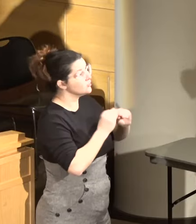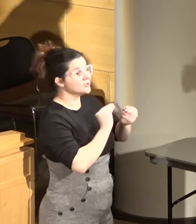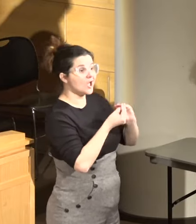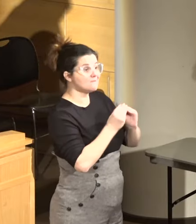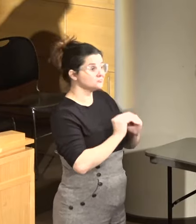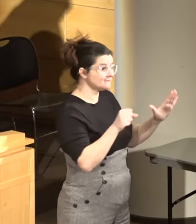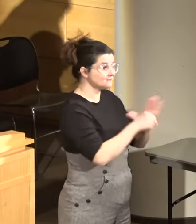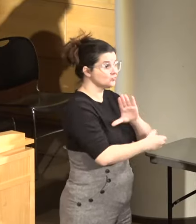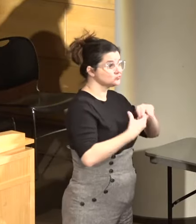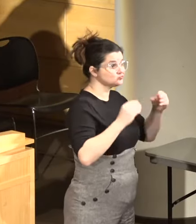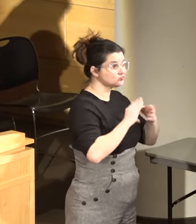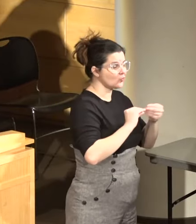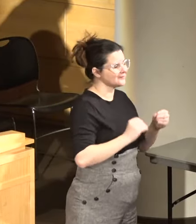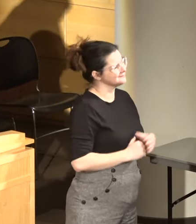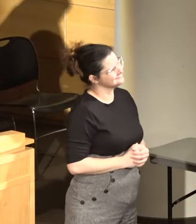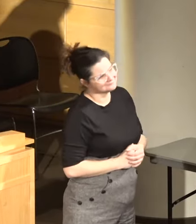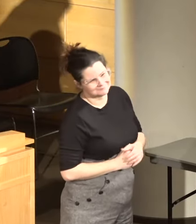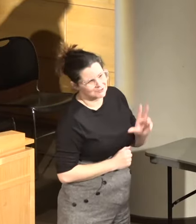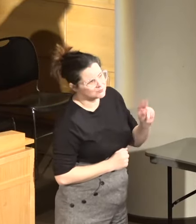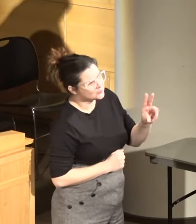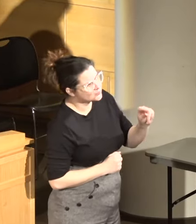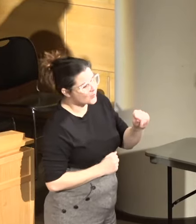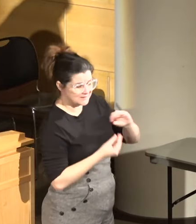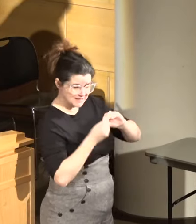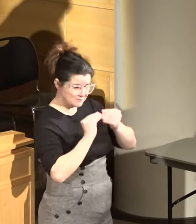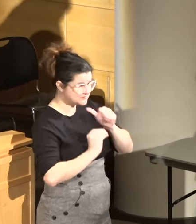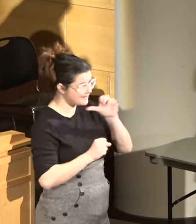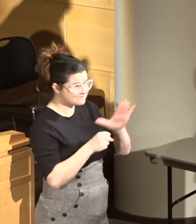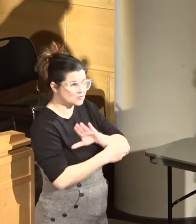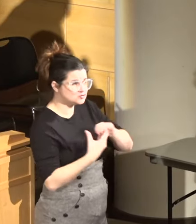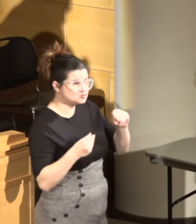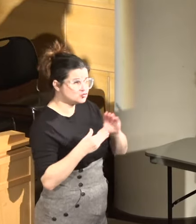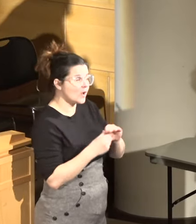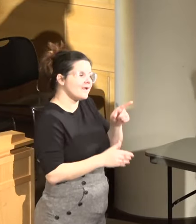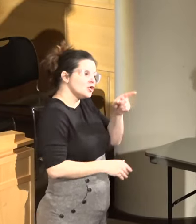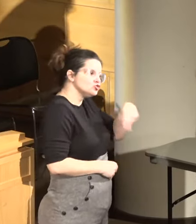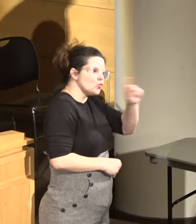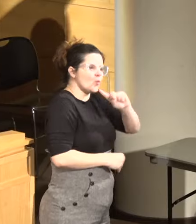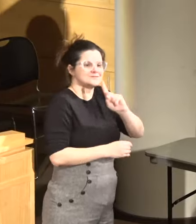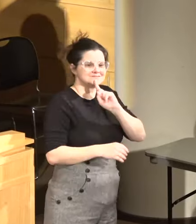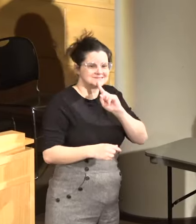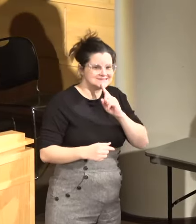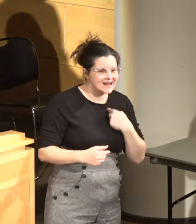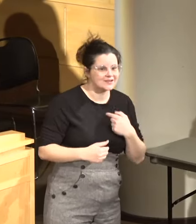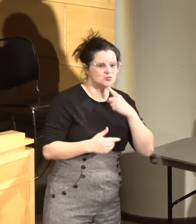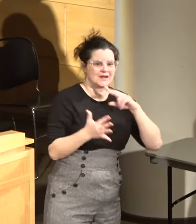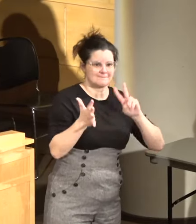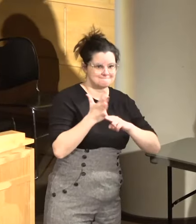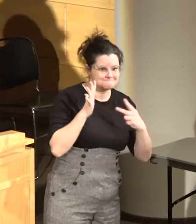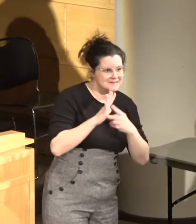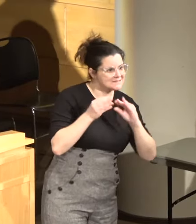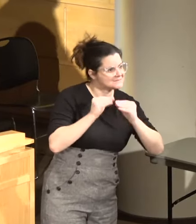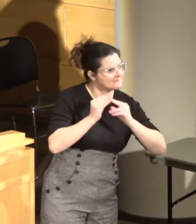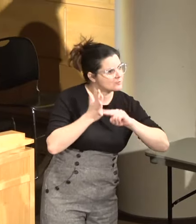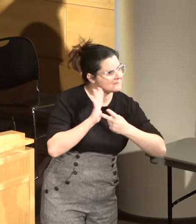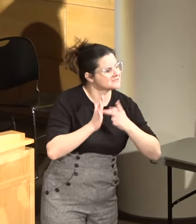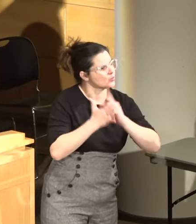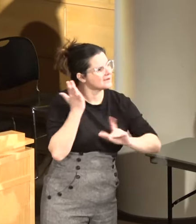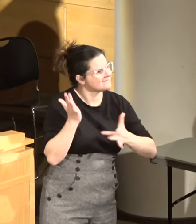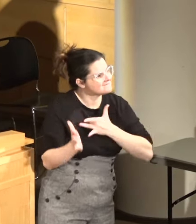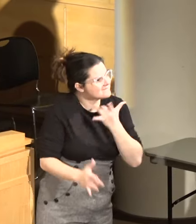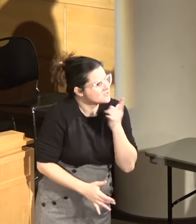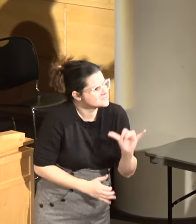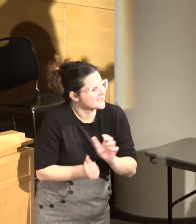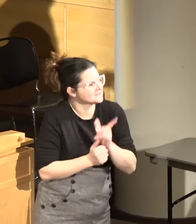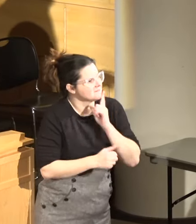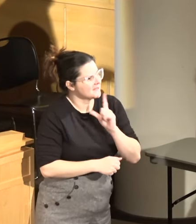the full story. Because the numbers aren't the full story unless you're telling us what it actually means, what it actually feels like to